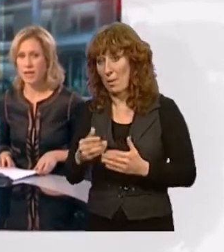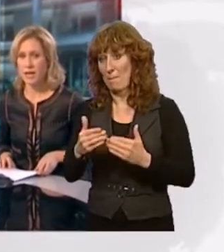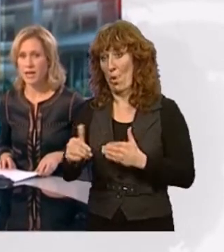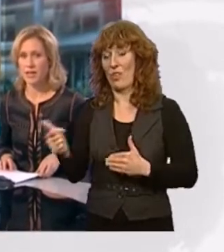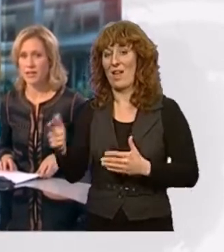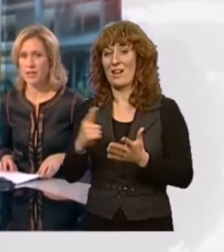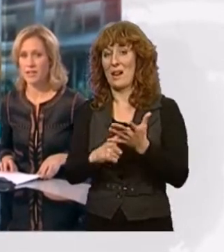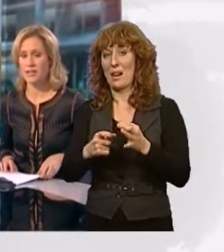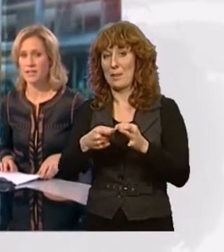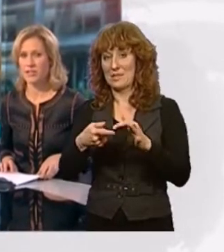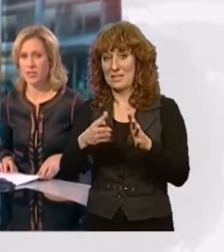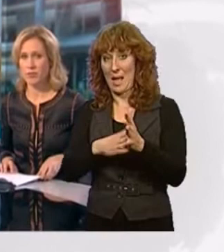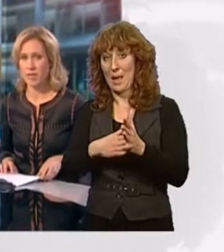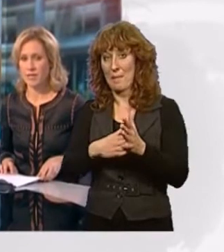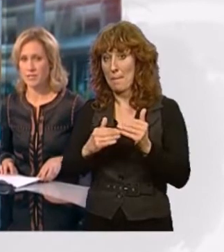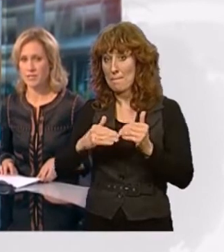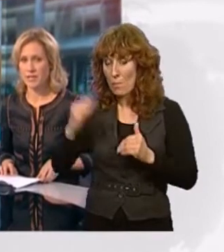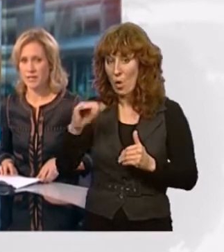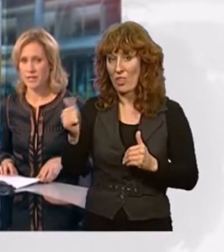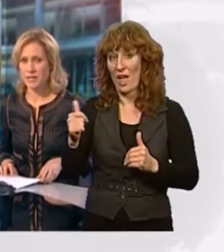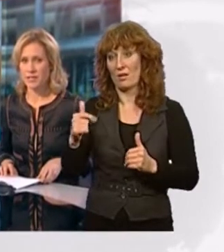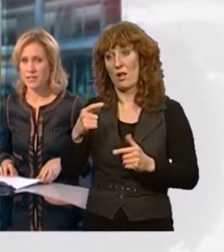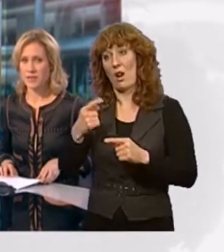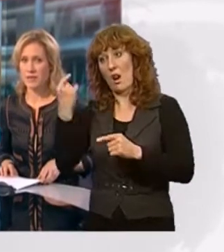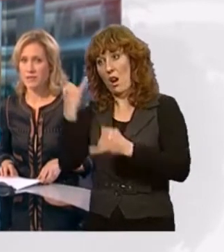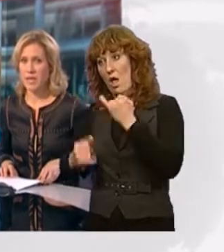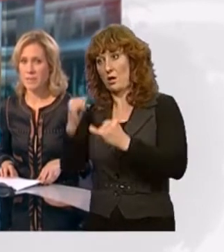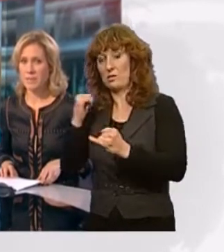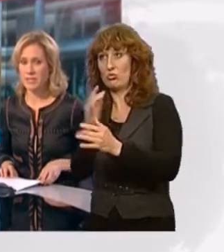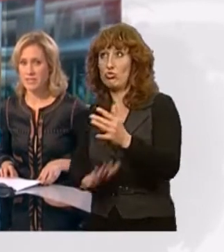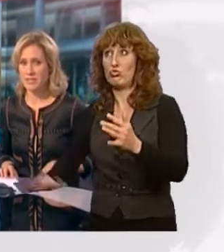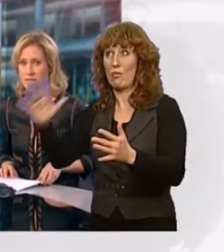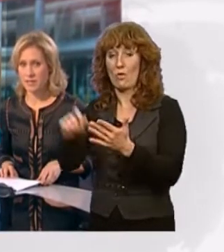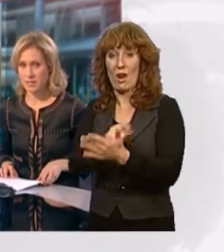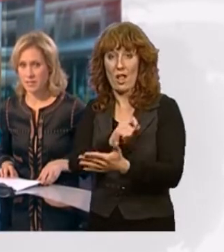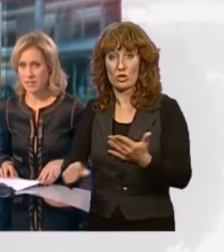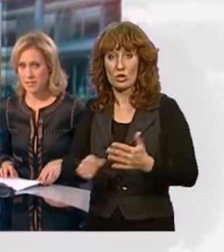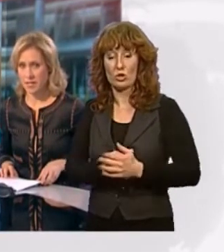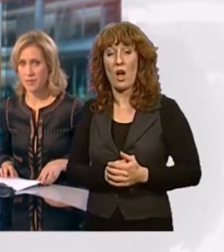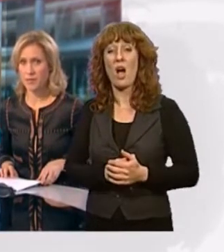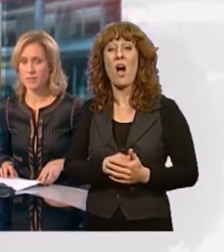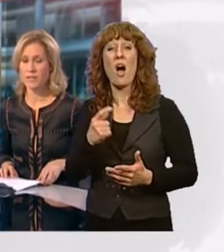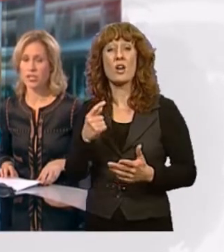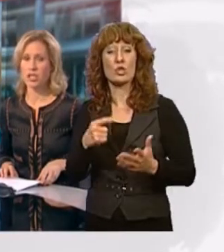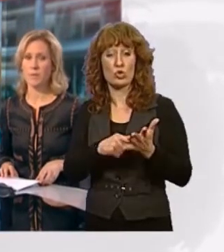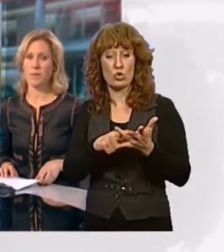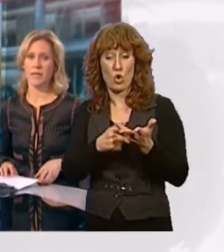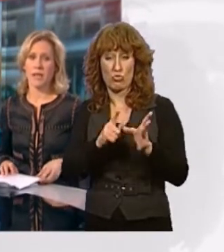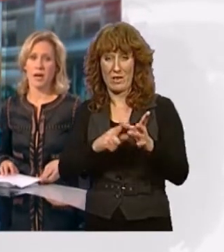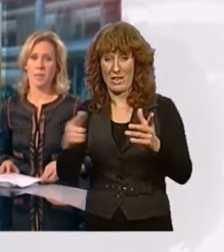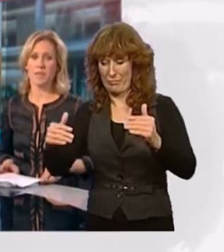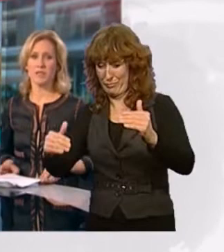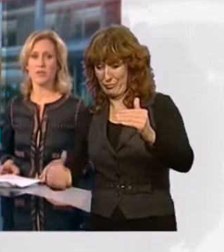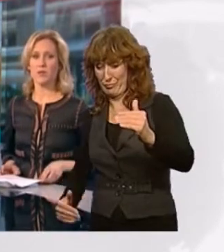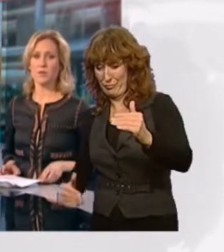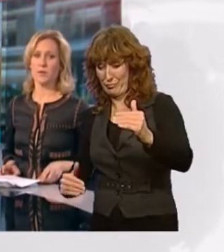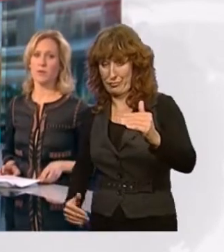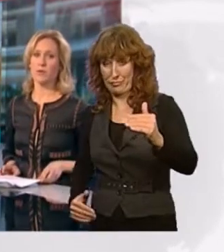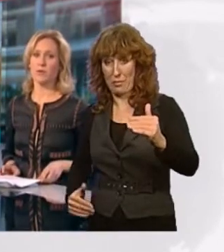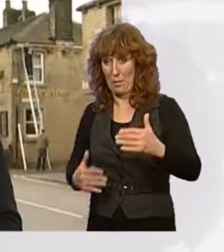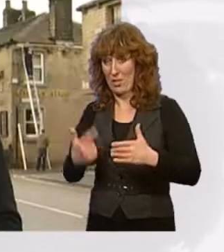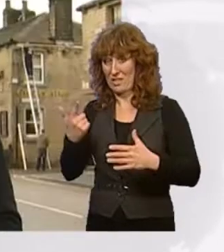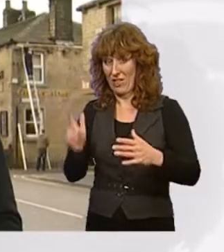significantly higher than at the last general election. The Conservatives came a distant third as their vote fell sharply. Our political